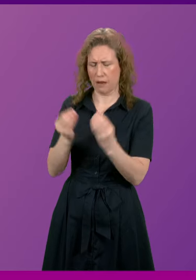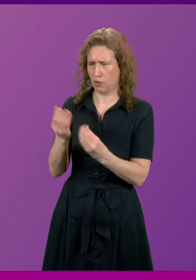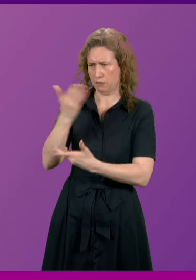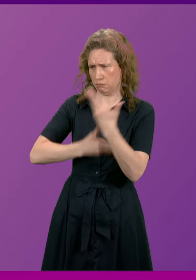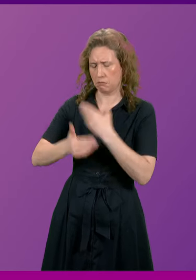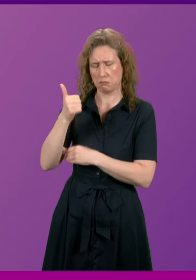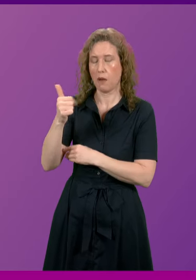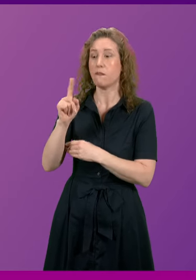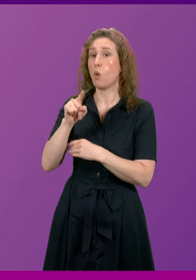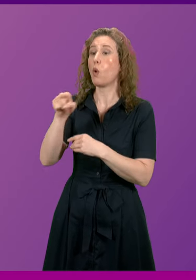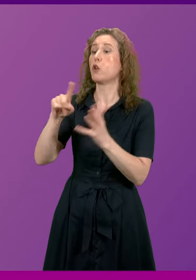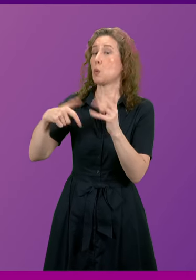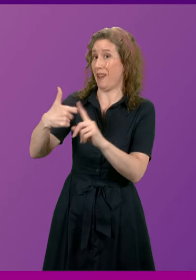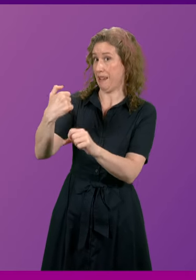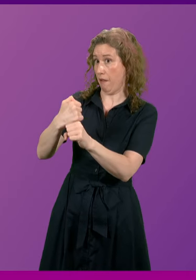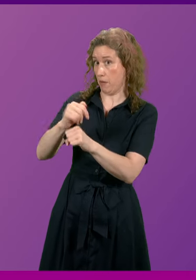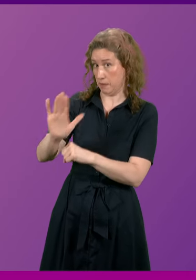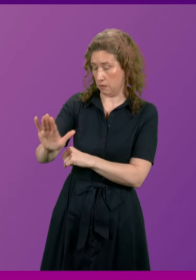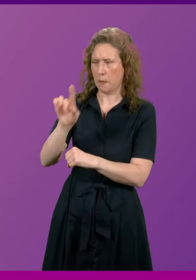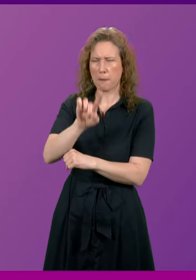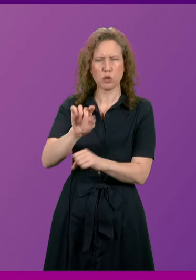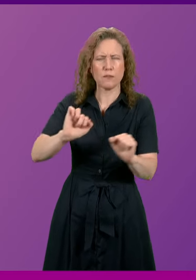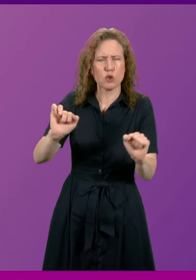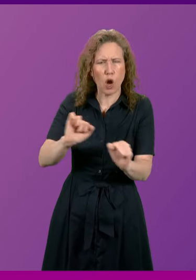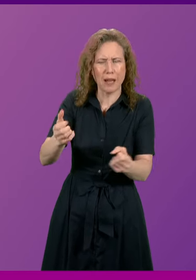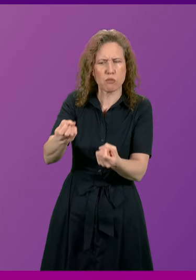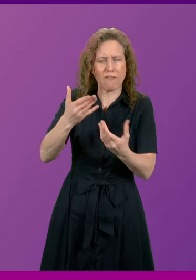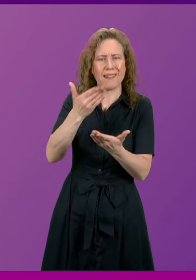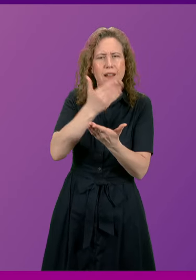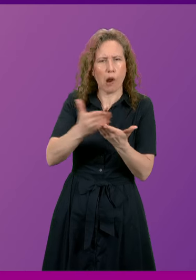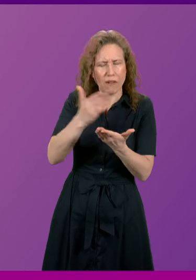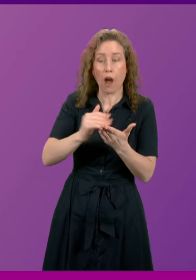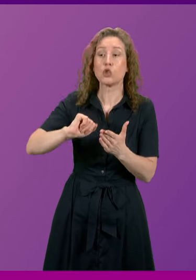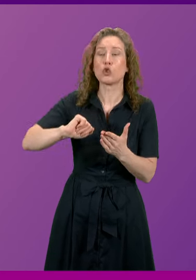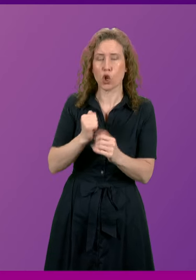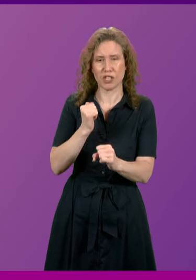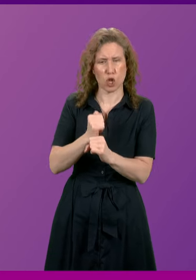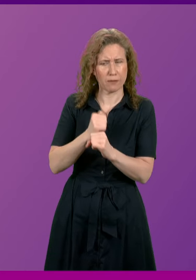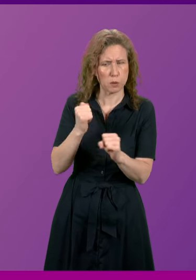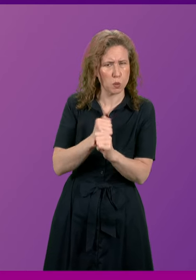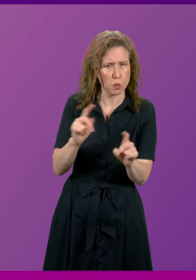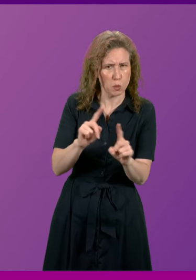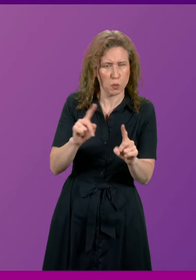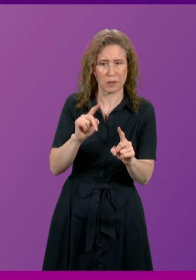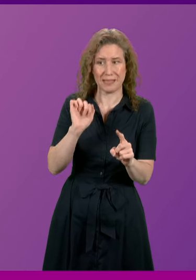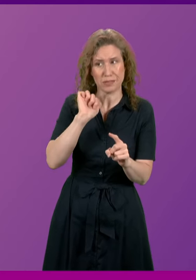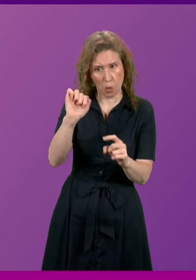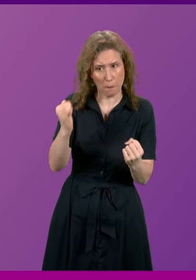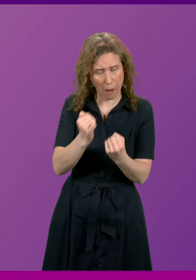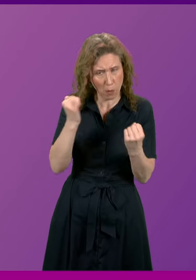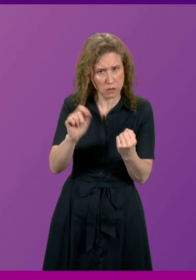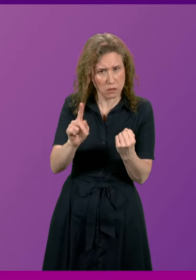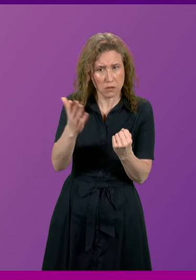has said the UK government should do but he is not yet providing clarity on what the Scottish government should do within its powers.